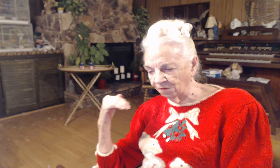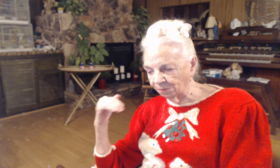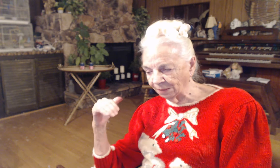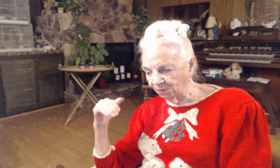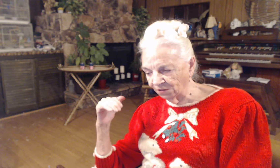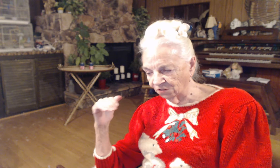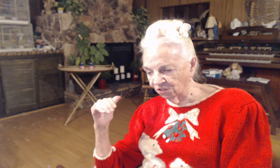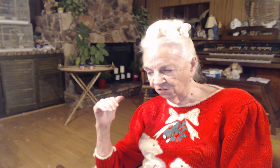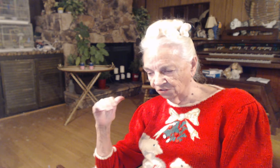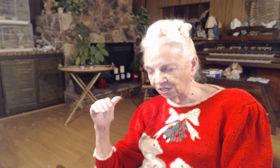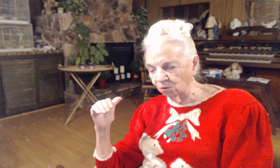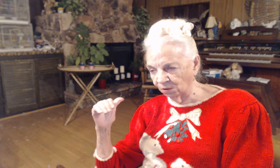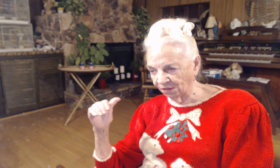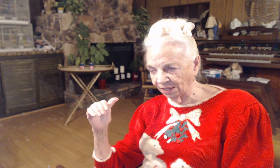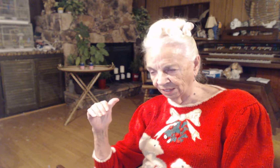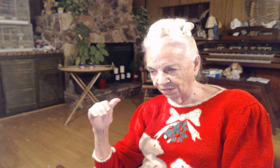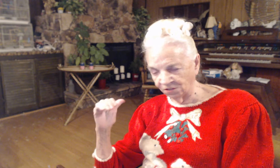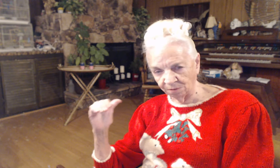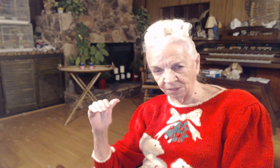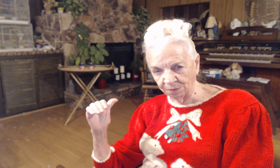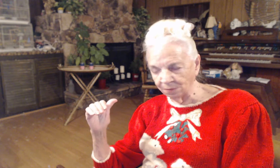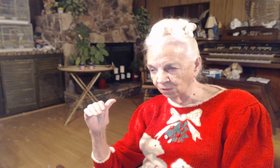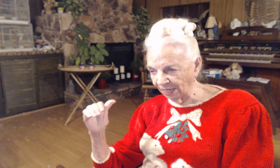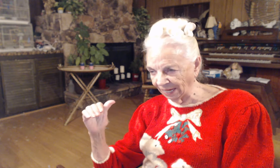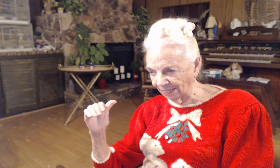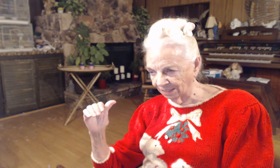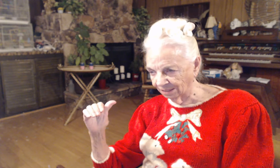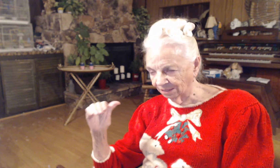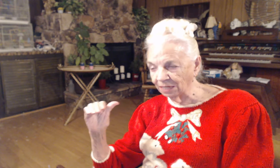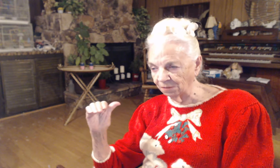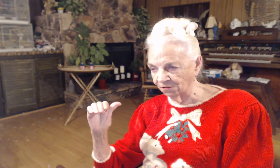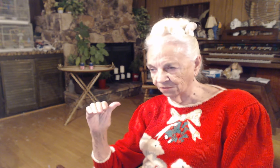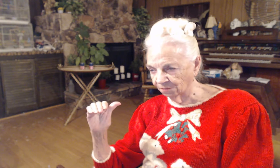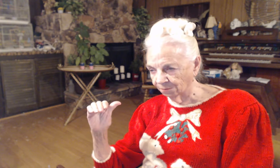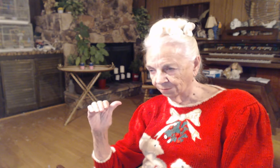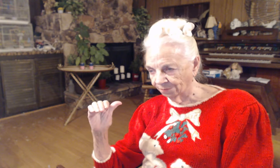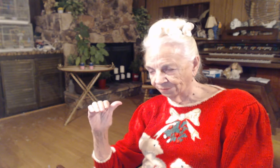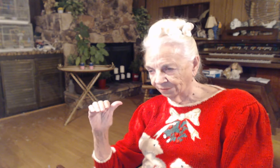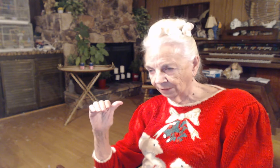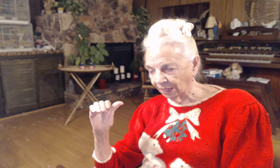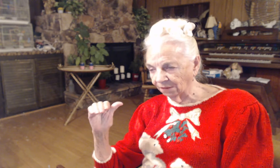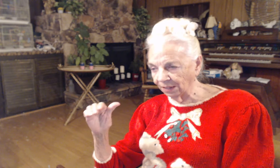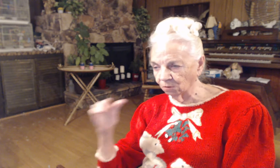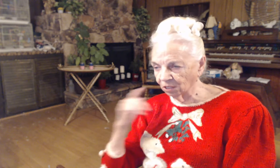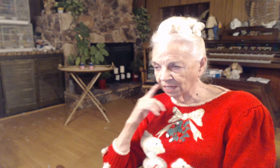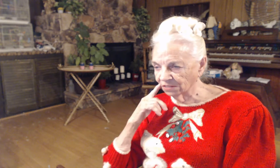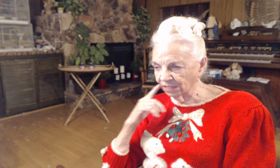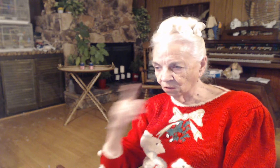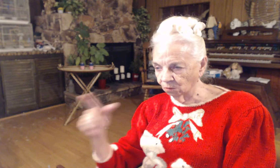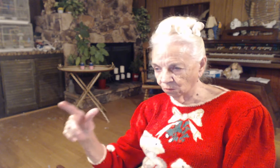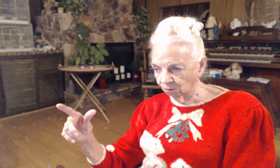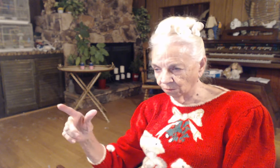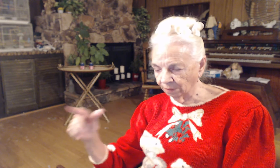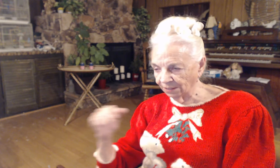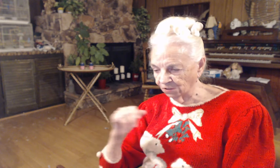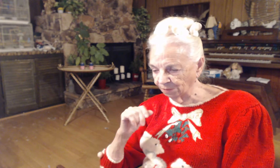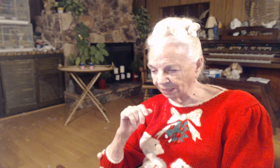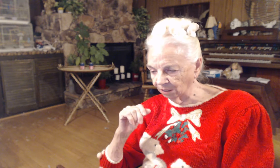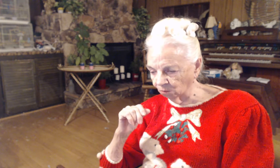people that Jesus dealt with that night. Some of the people had. Demons. And they were cast out. By his speaking the word.